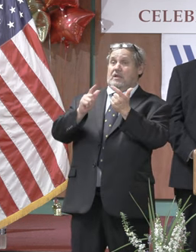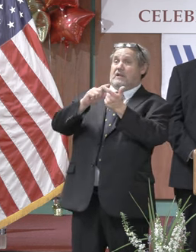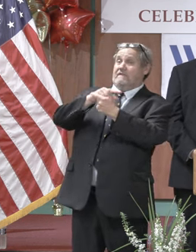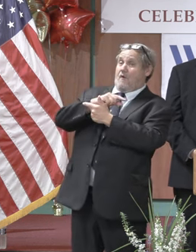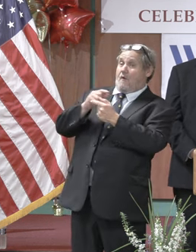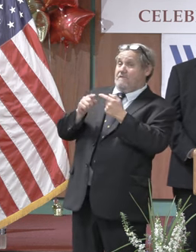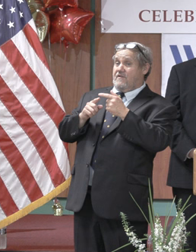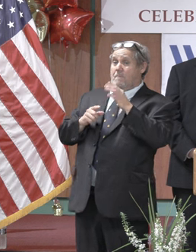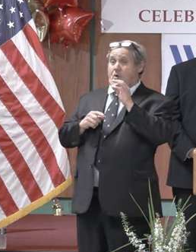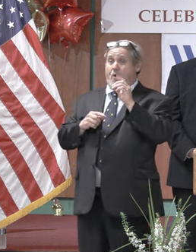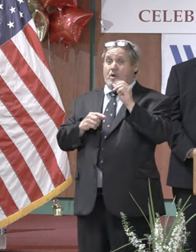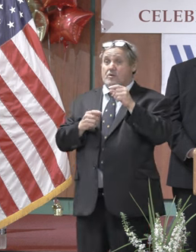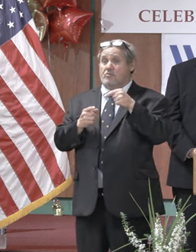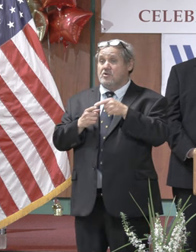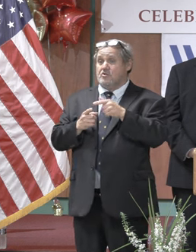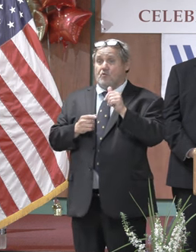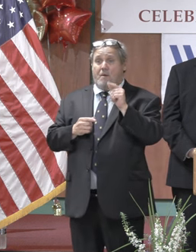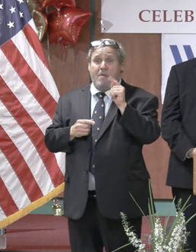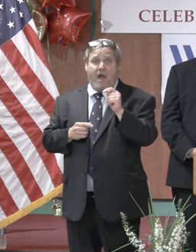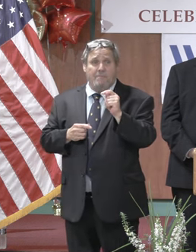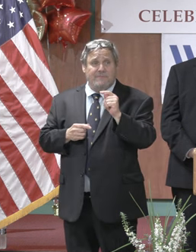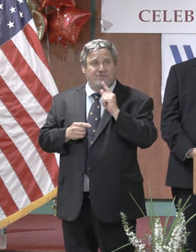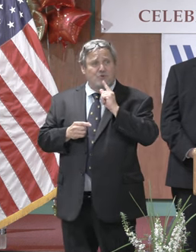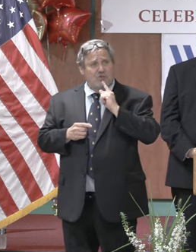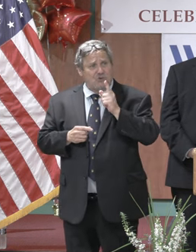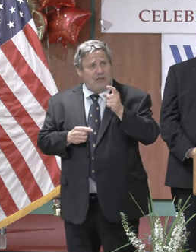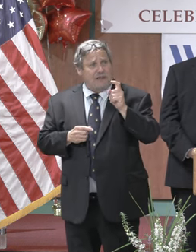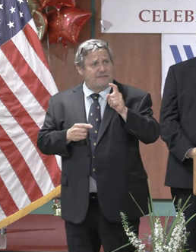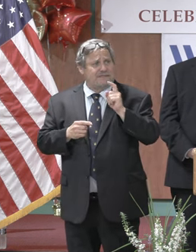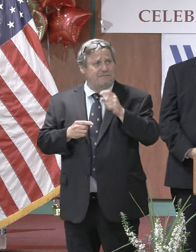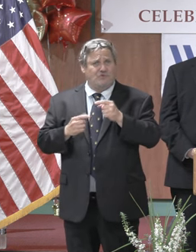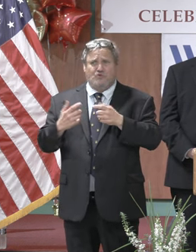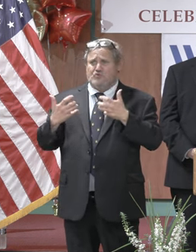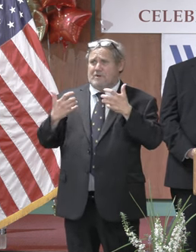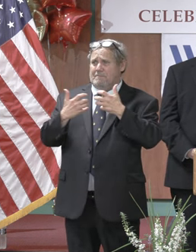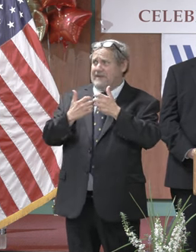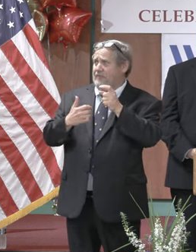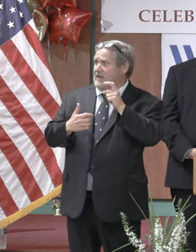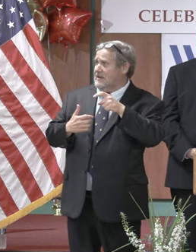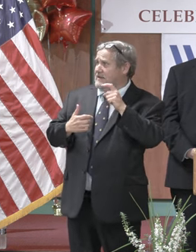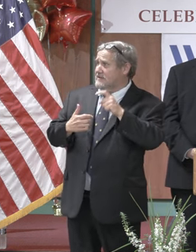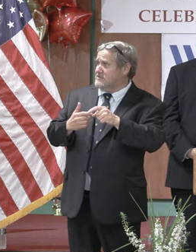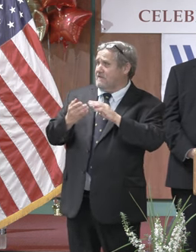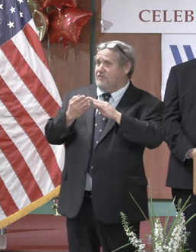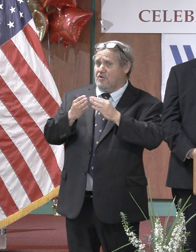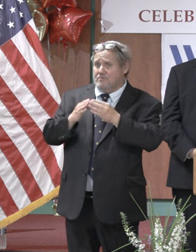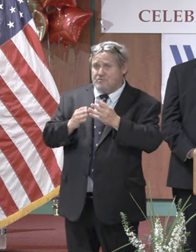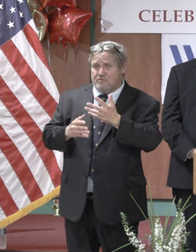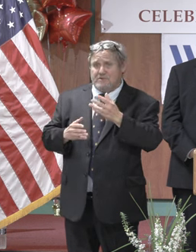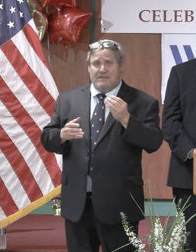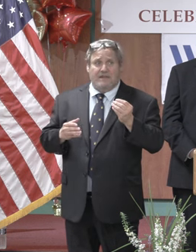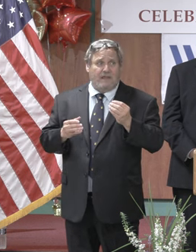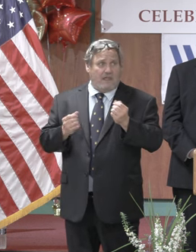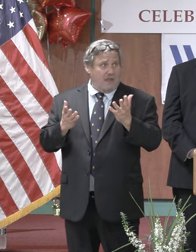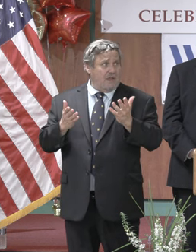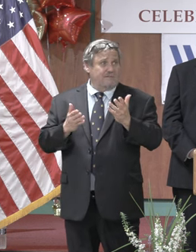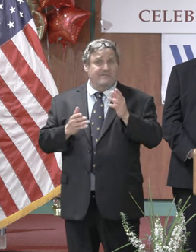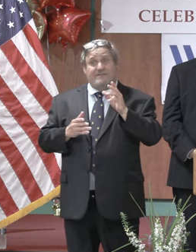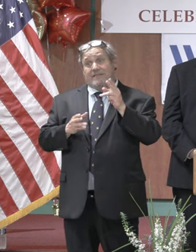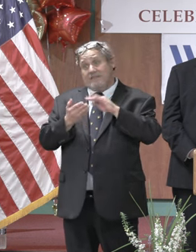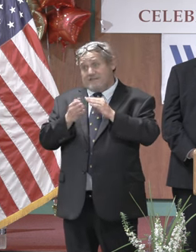project that we are discussing today we will be working to provide affordable units